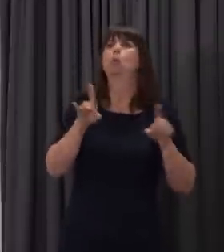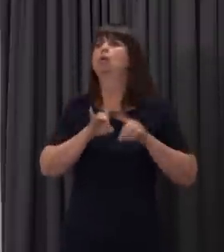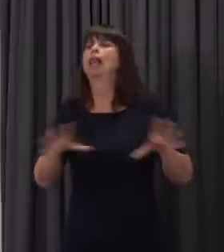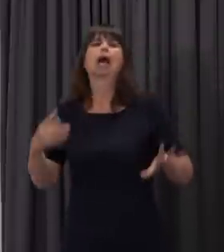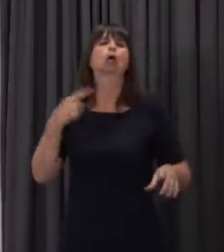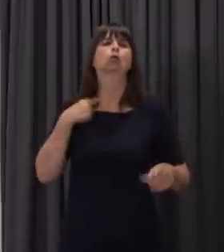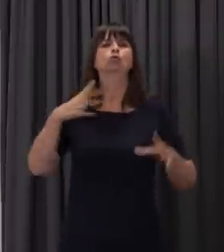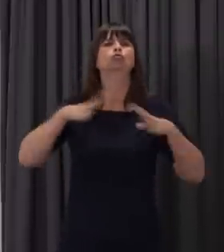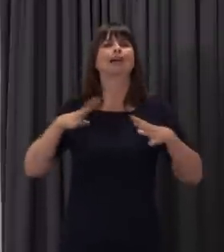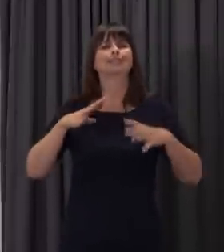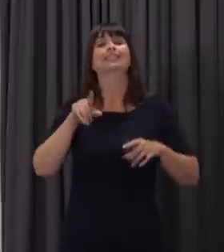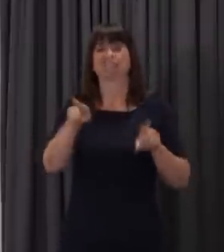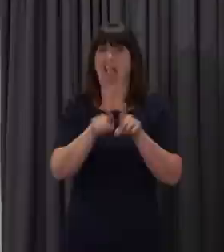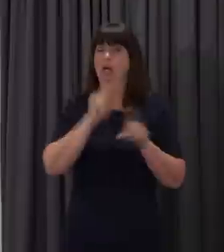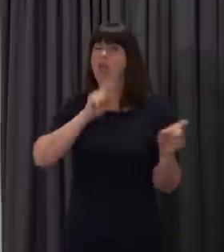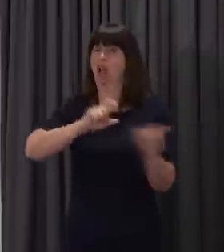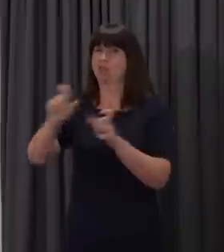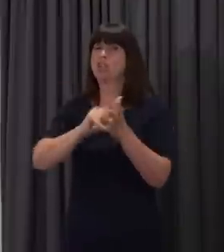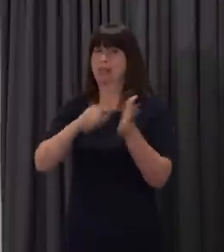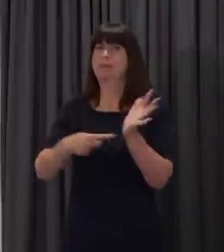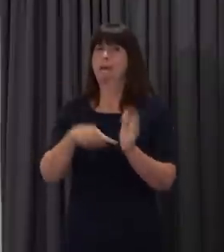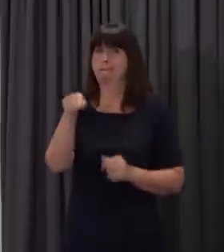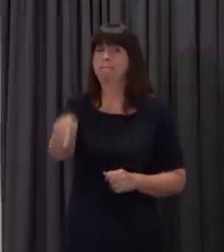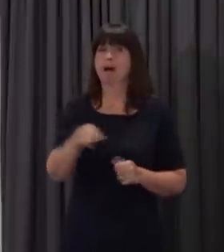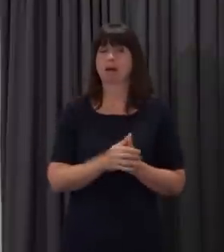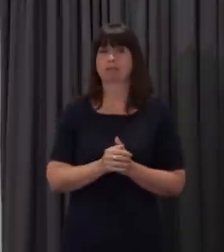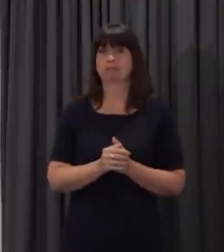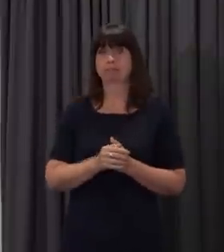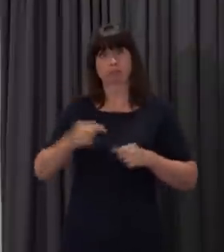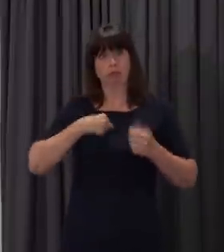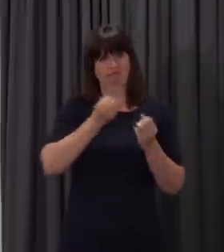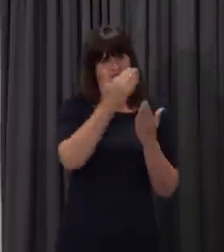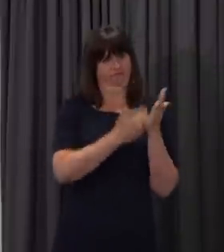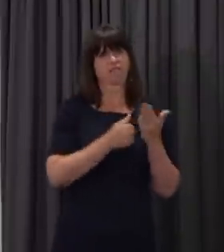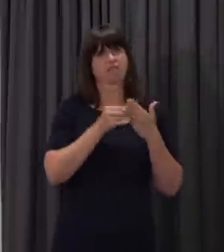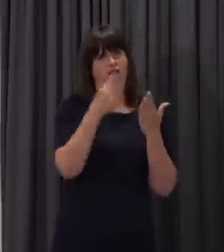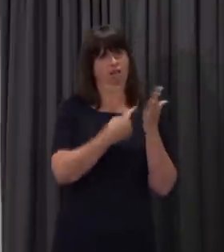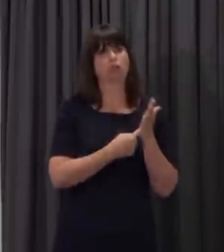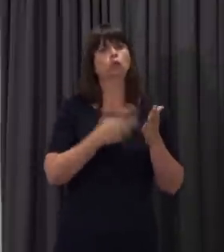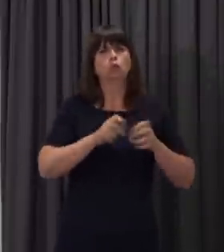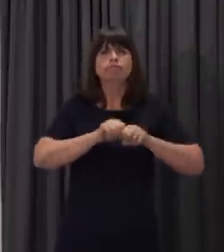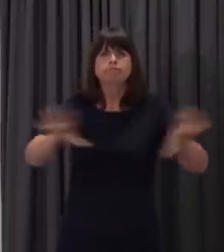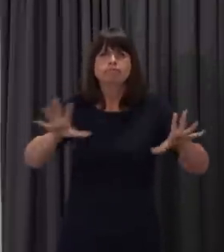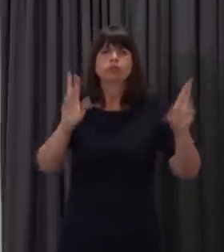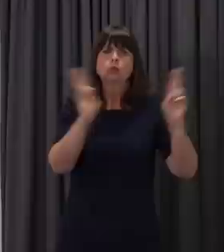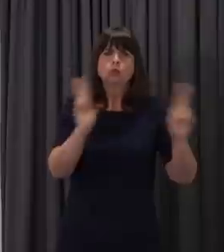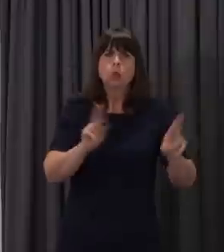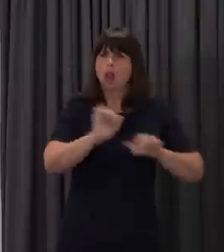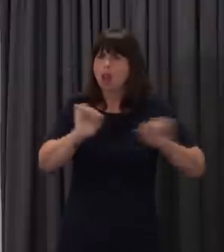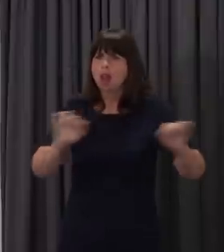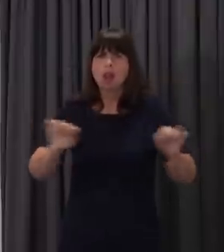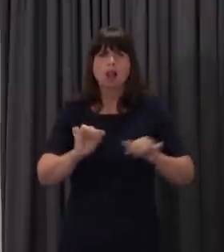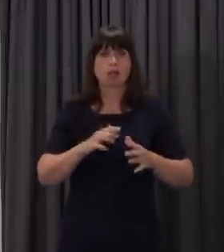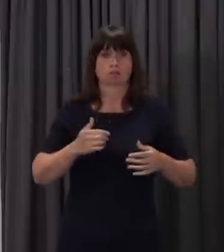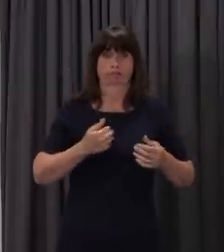Next week, we will publish operational guidance to support schools and further on higher education. And this will include information on